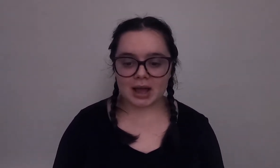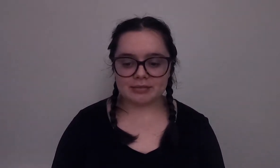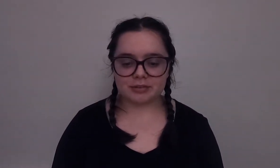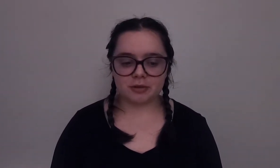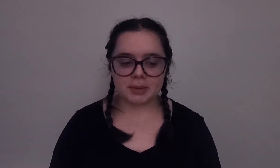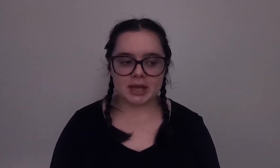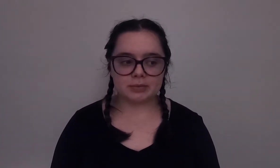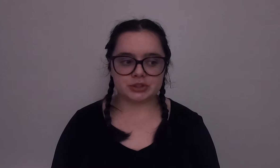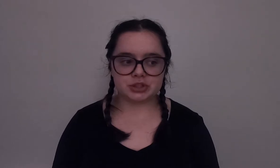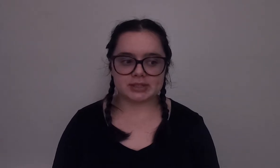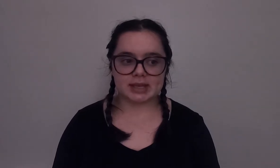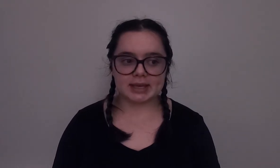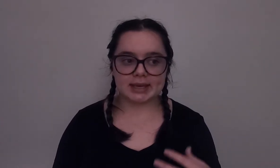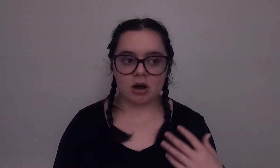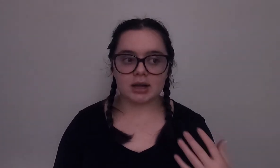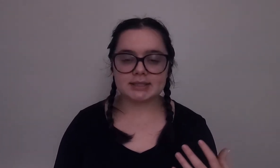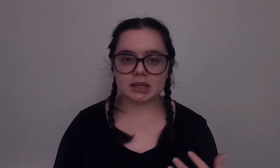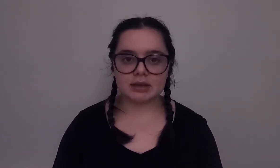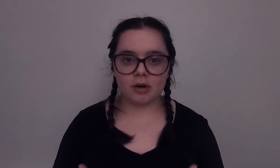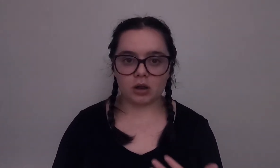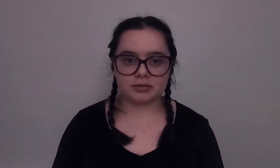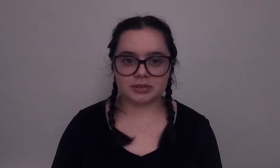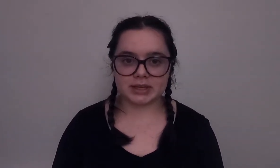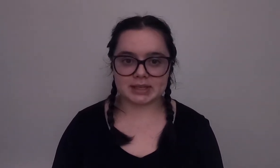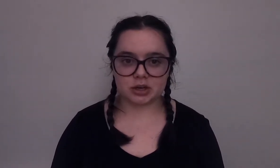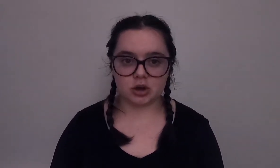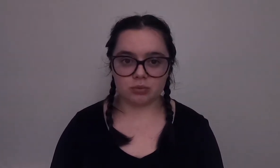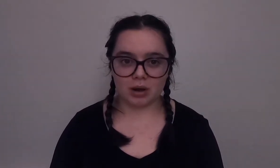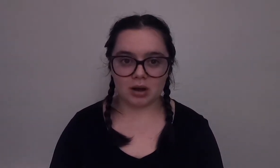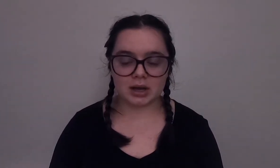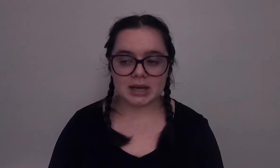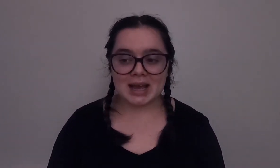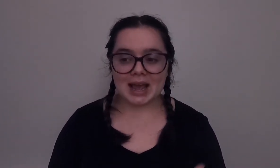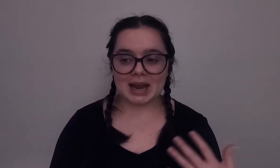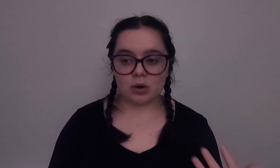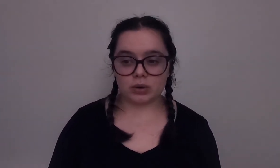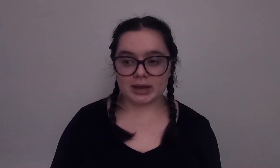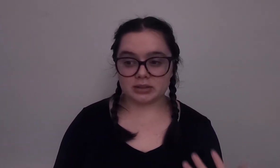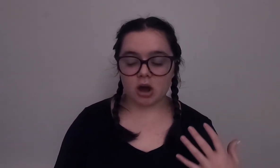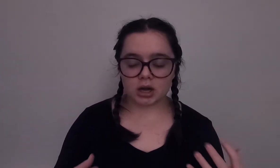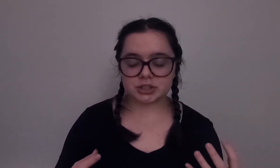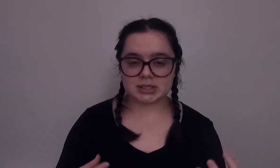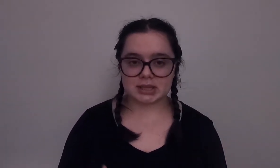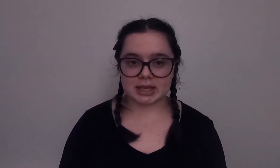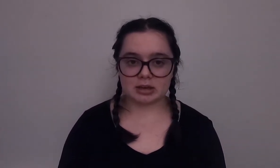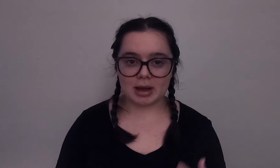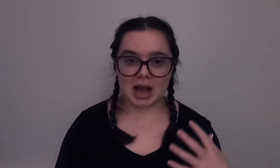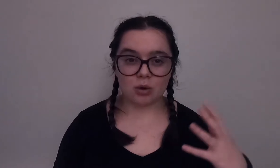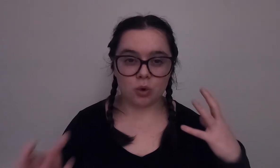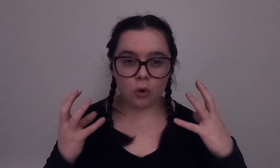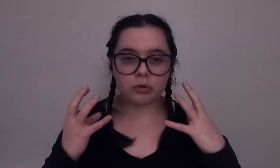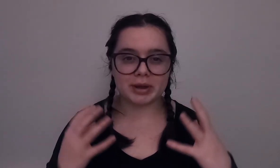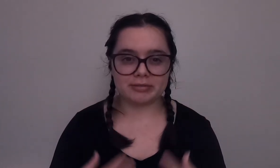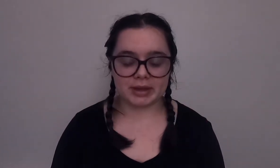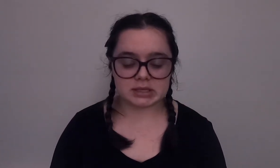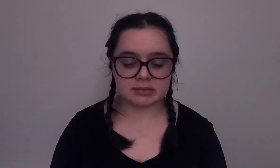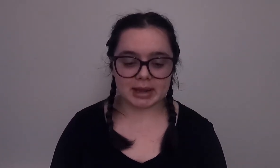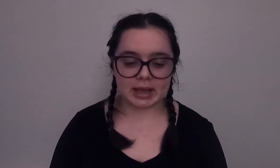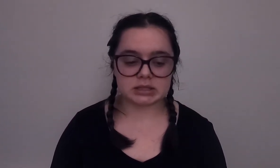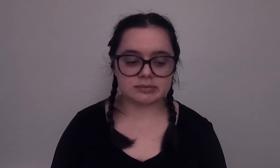and for me it was just thinking constantly of all of the things that could go wrong and how and consciously thinking about how cold my face and my hands